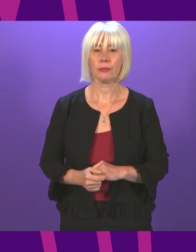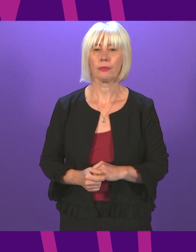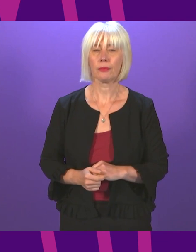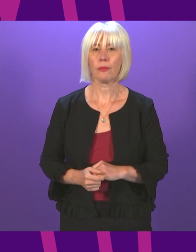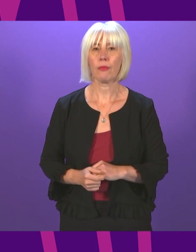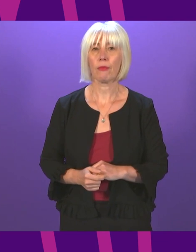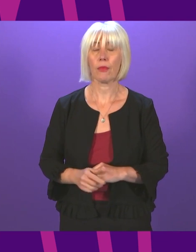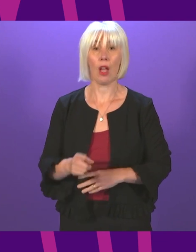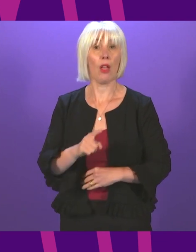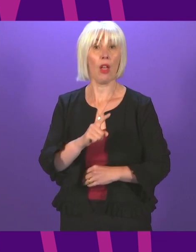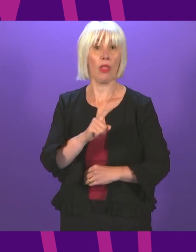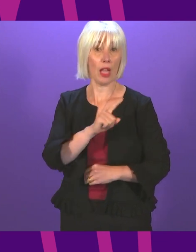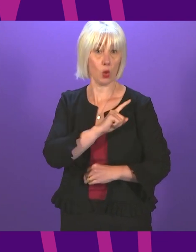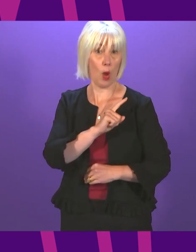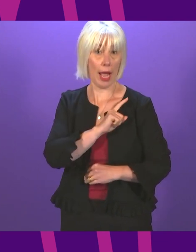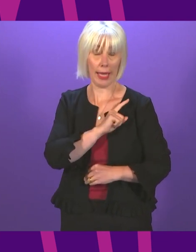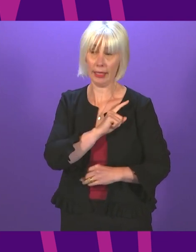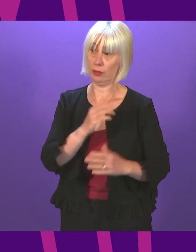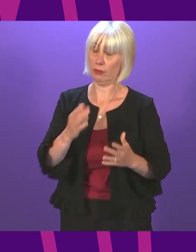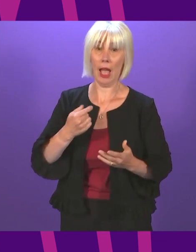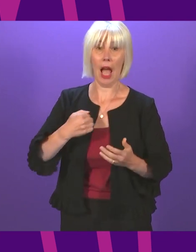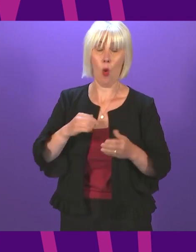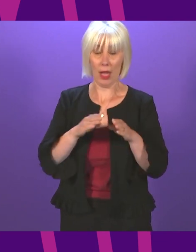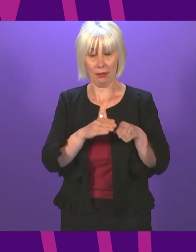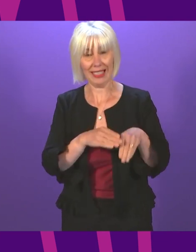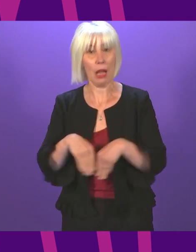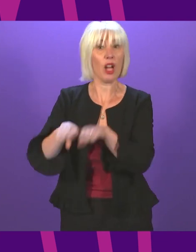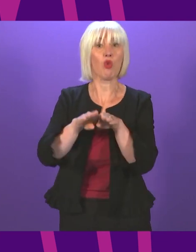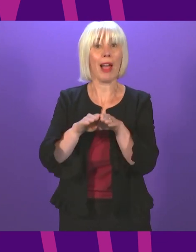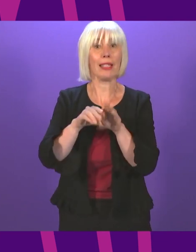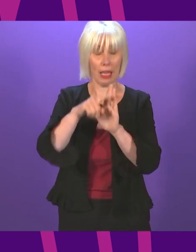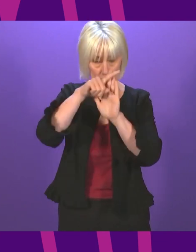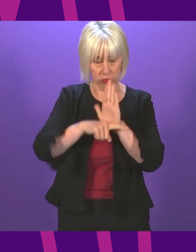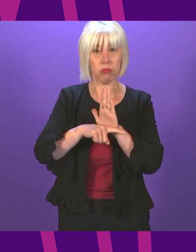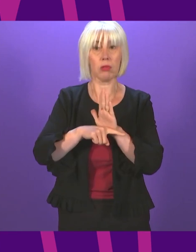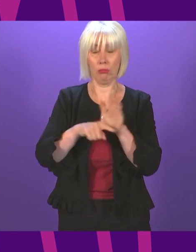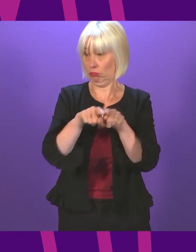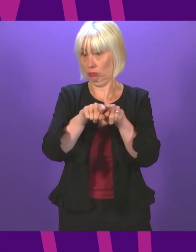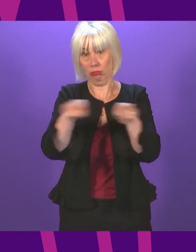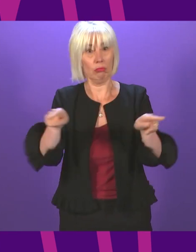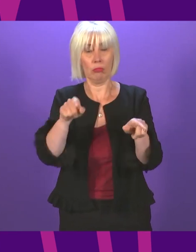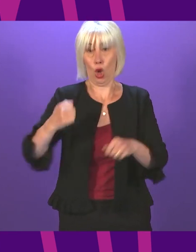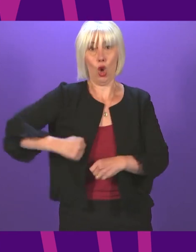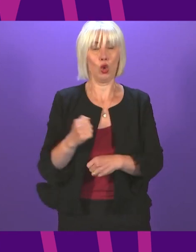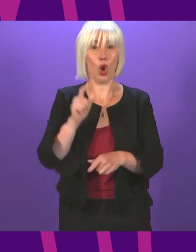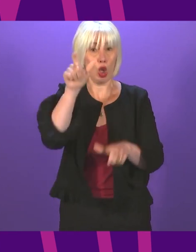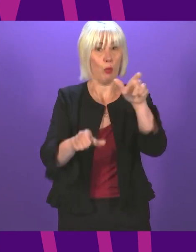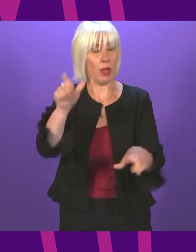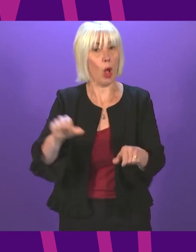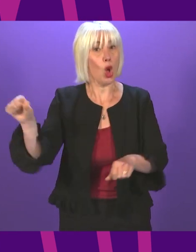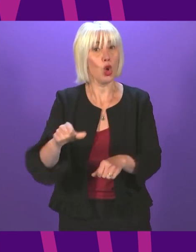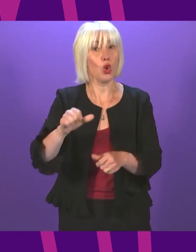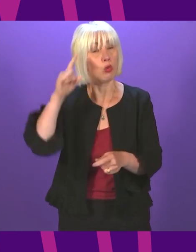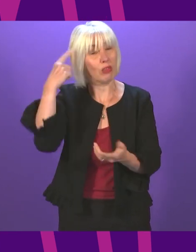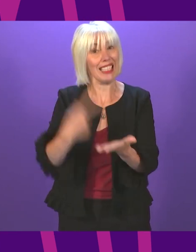That is why fulfilling our democratic mandate to let the Scottish people choose our own future is a key